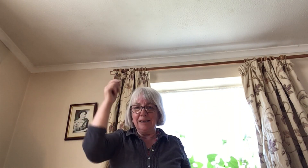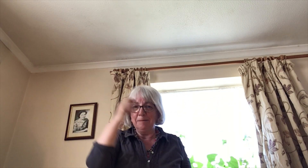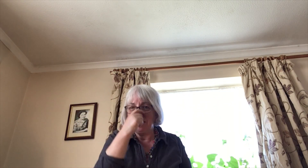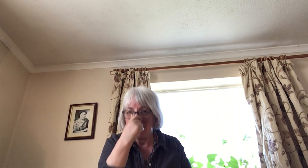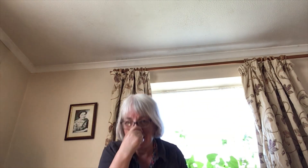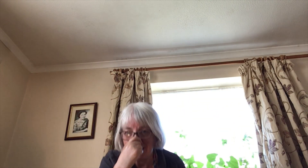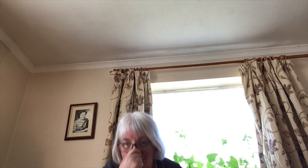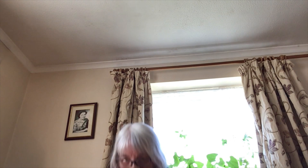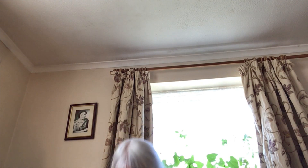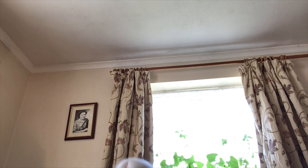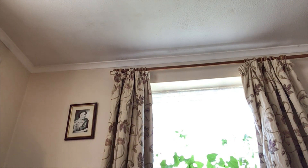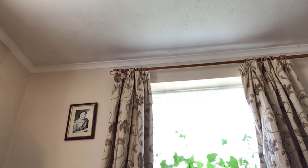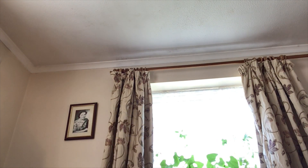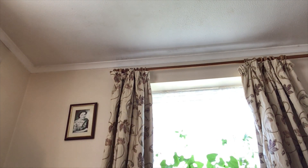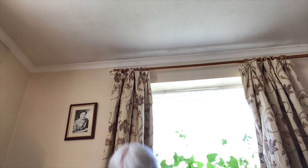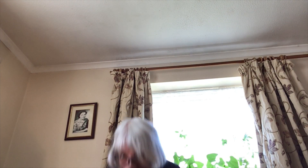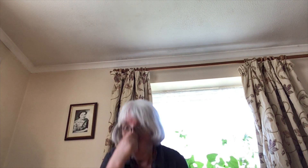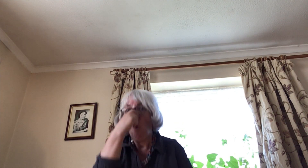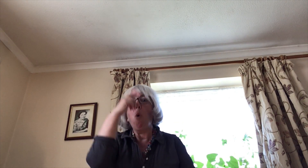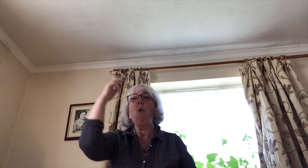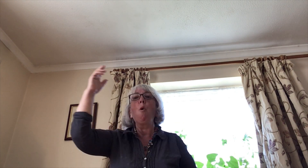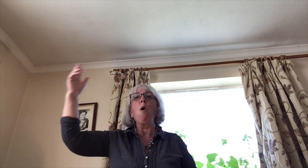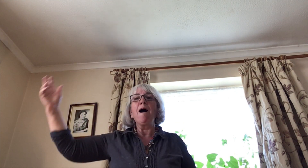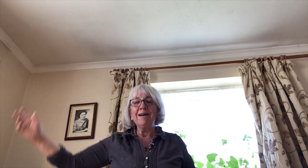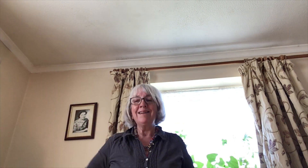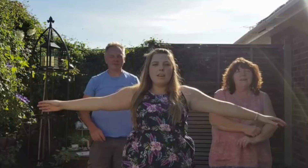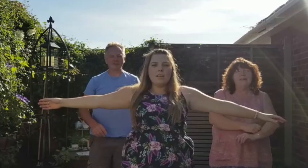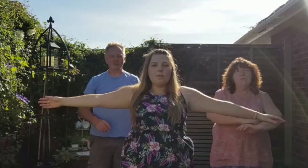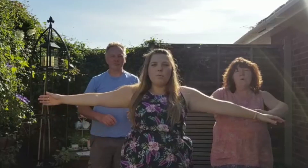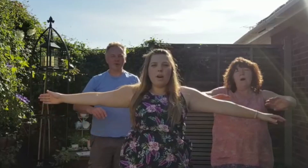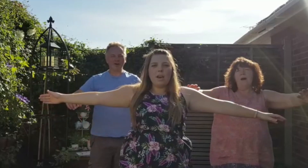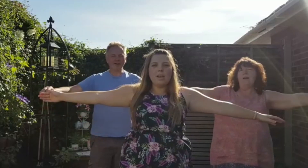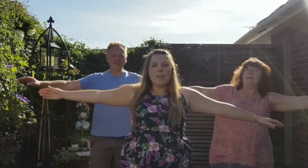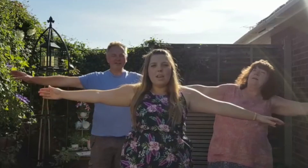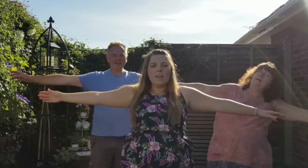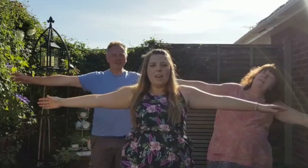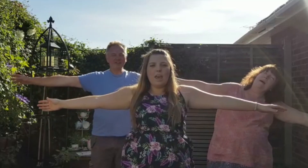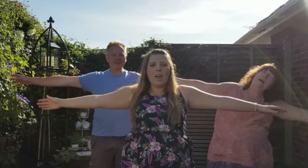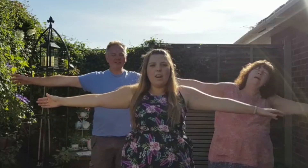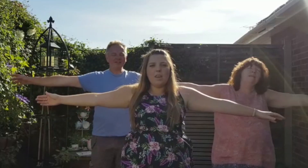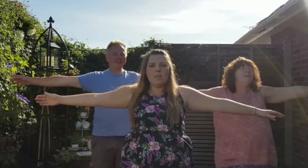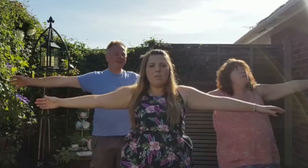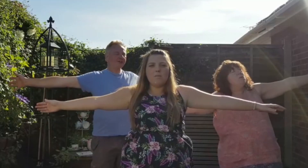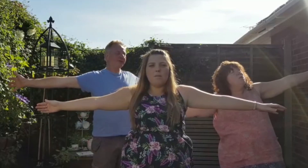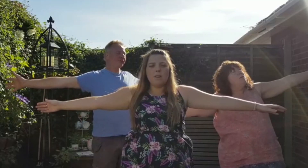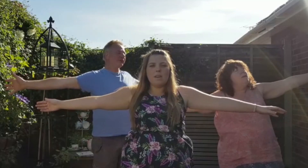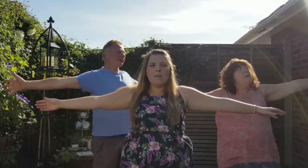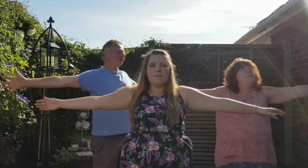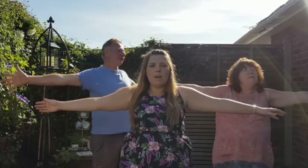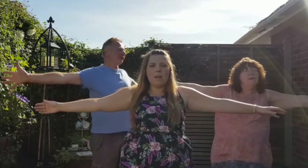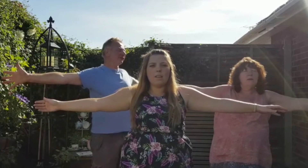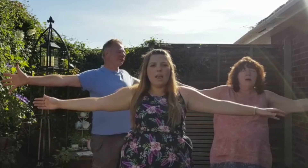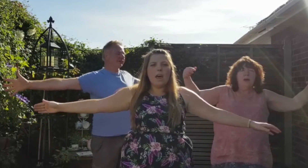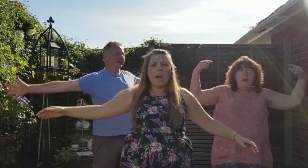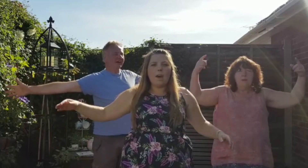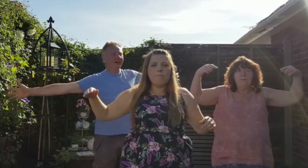He's deeper than a submarine He's wider than the universe and